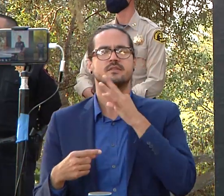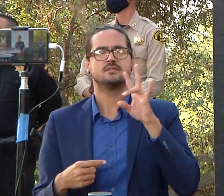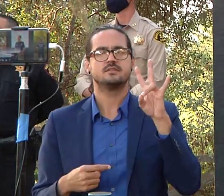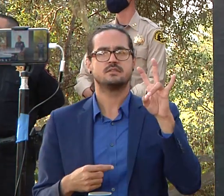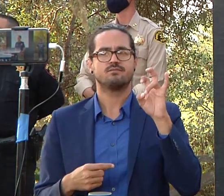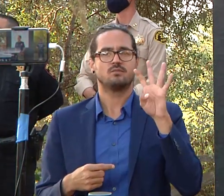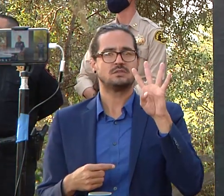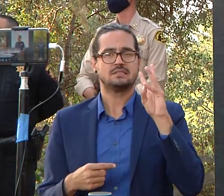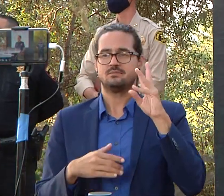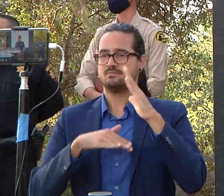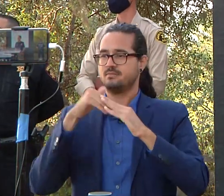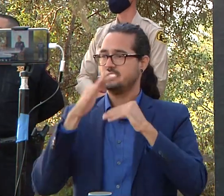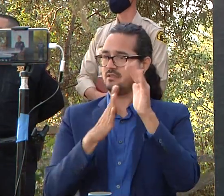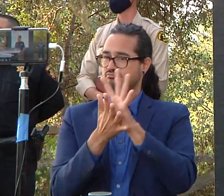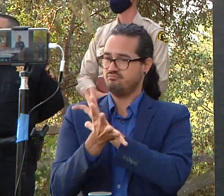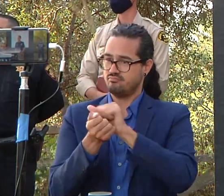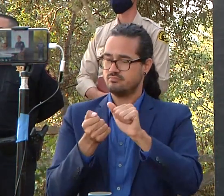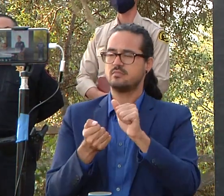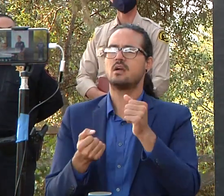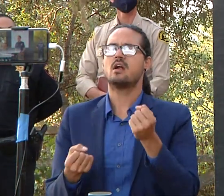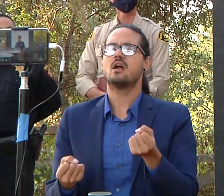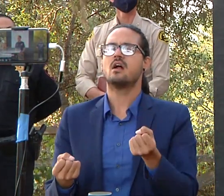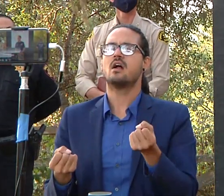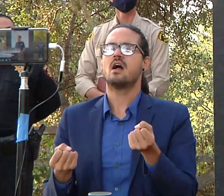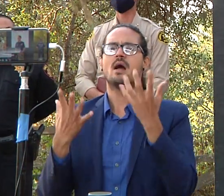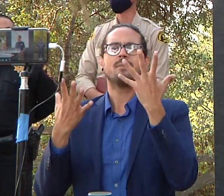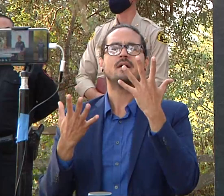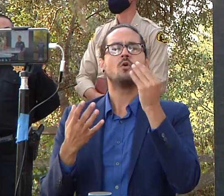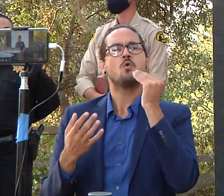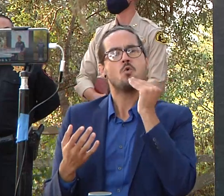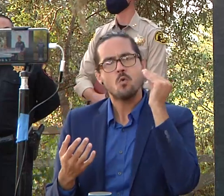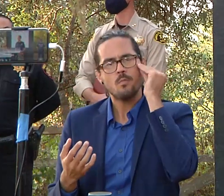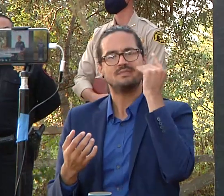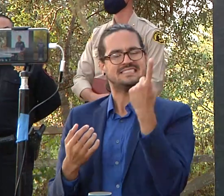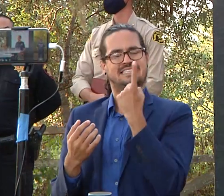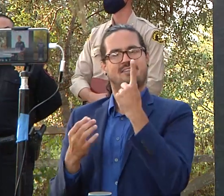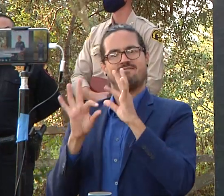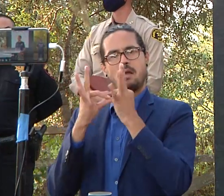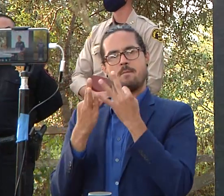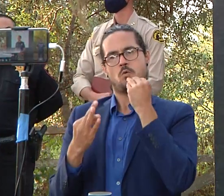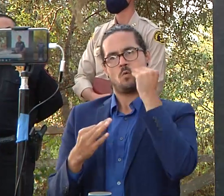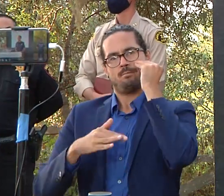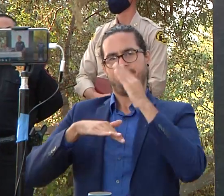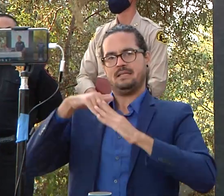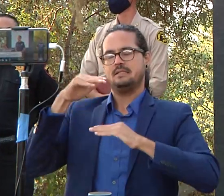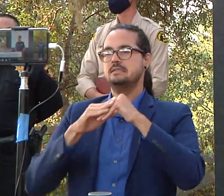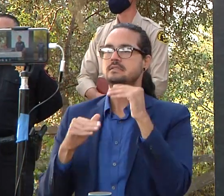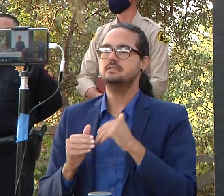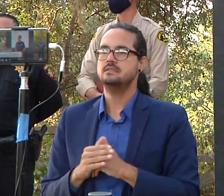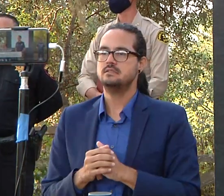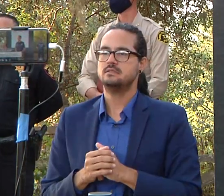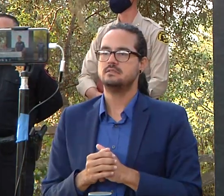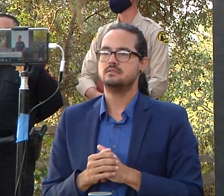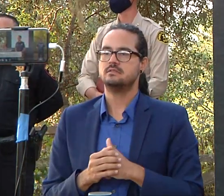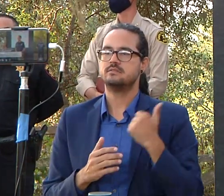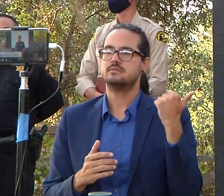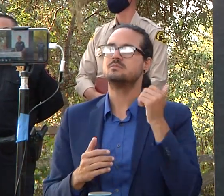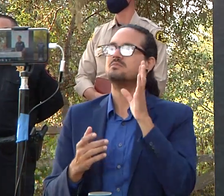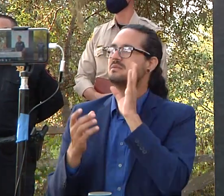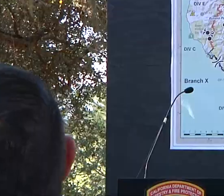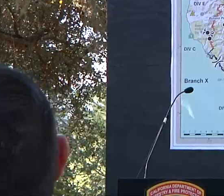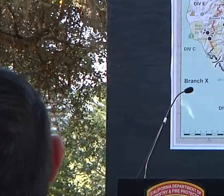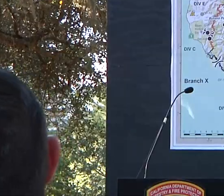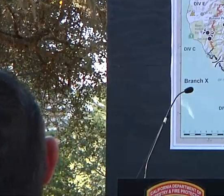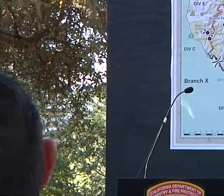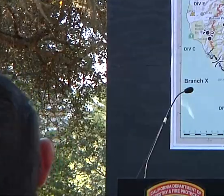so we'll have a breakdown uh at the end as far as what were single family homes what were you know